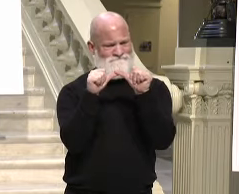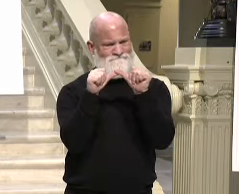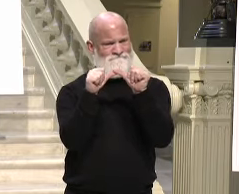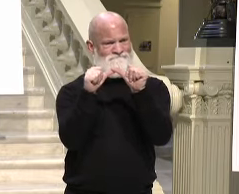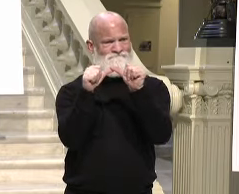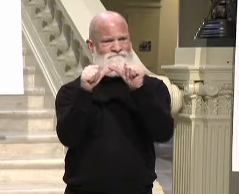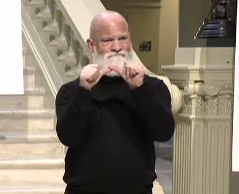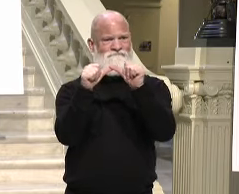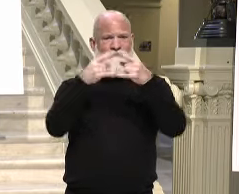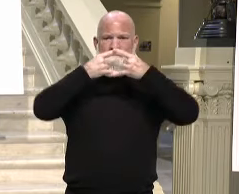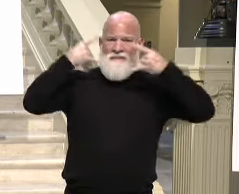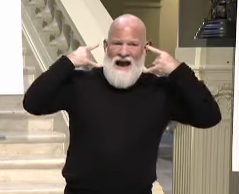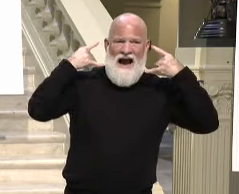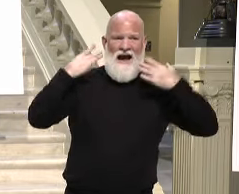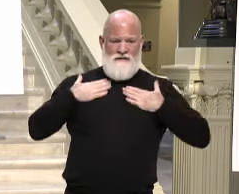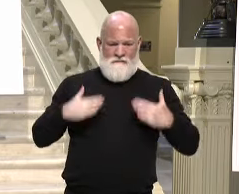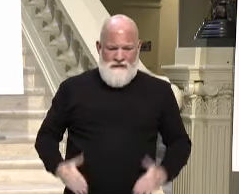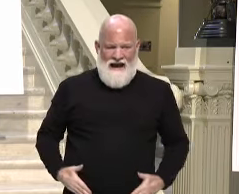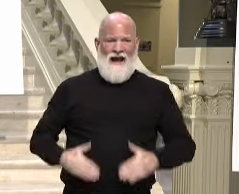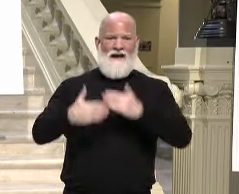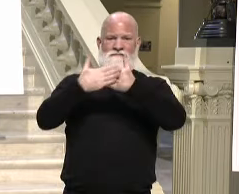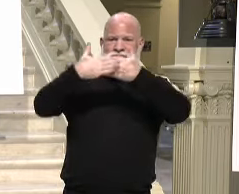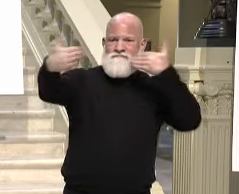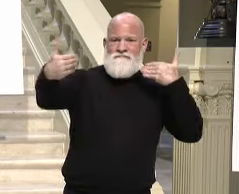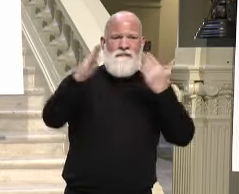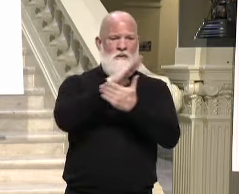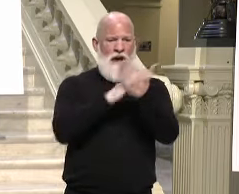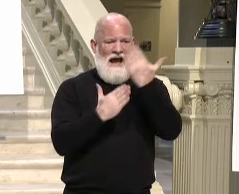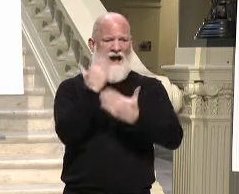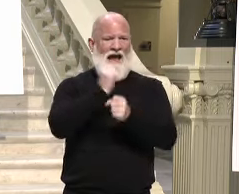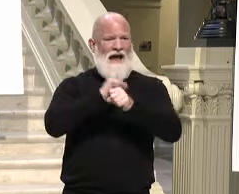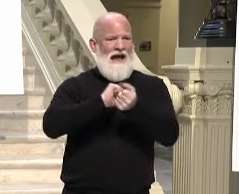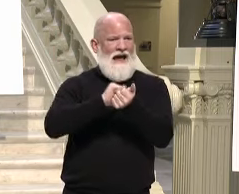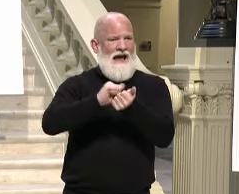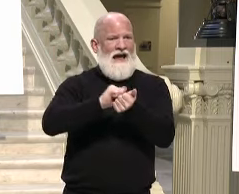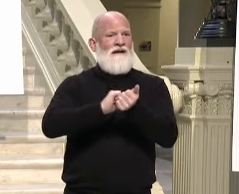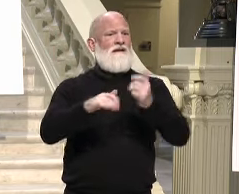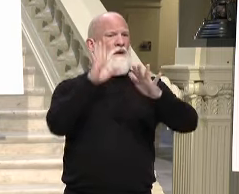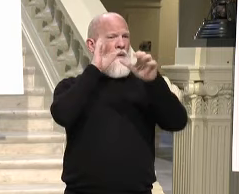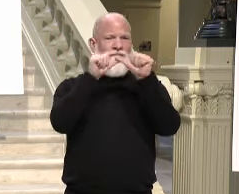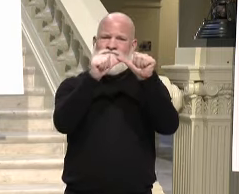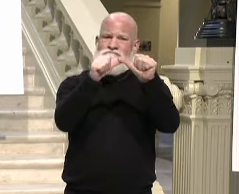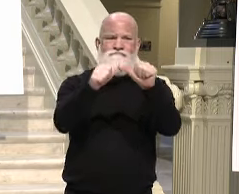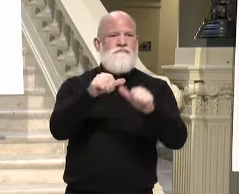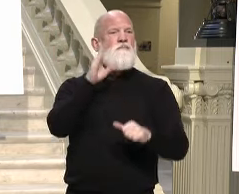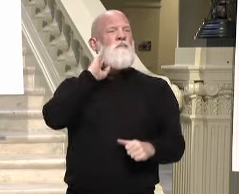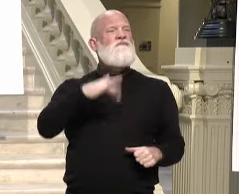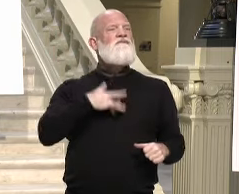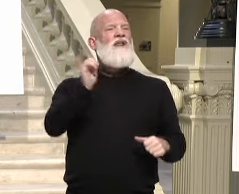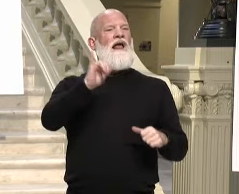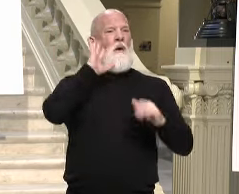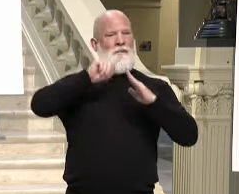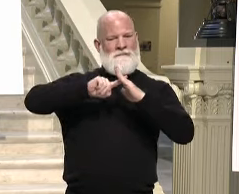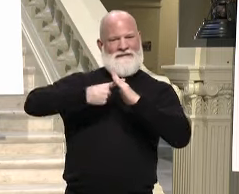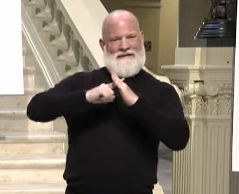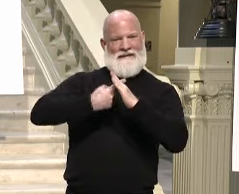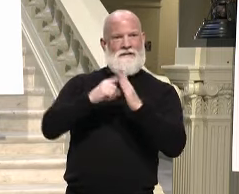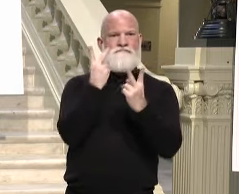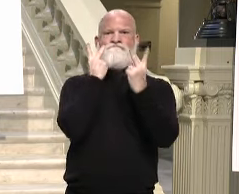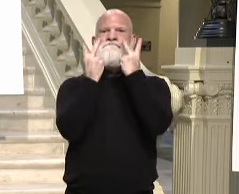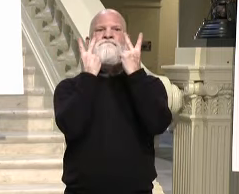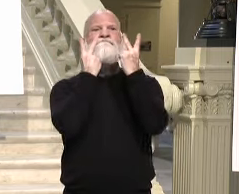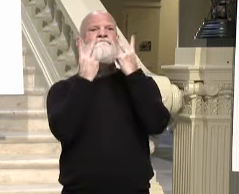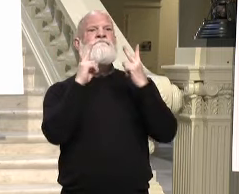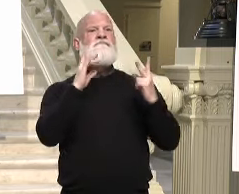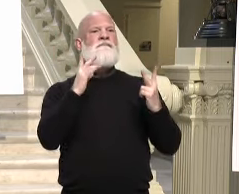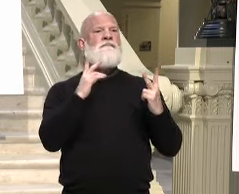to true herd immunity. But I have a I just feel like we're starting to see the light at the end of the tunnel because